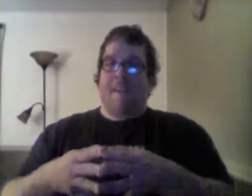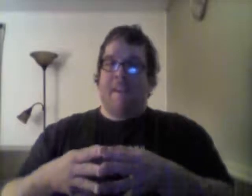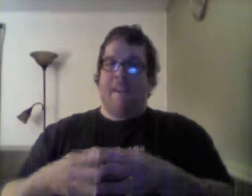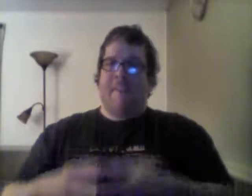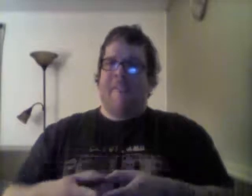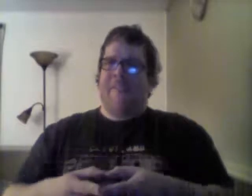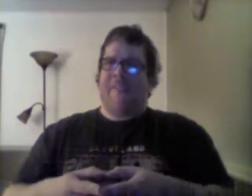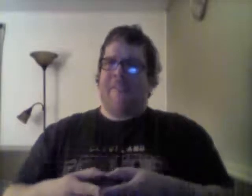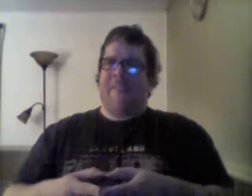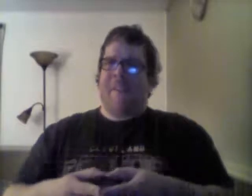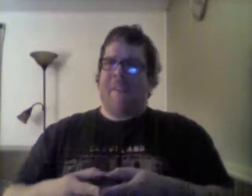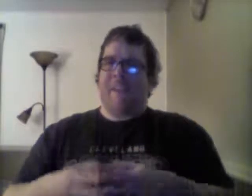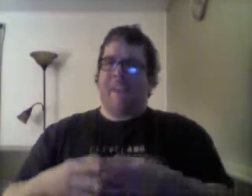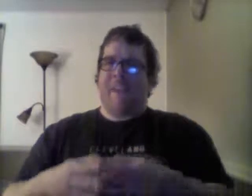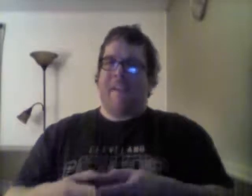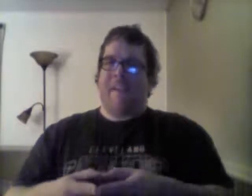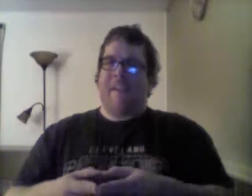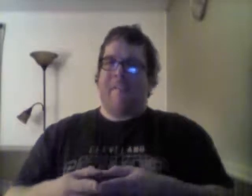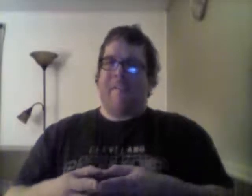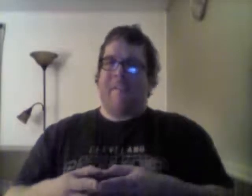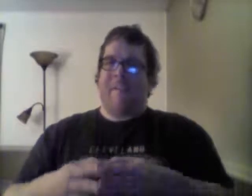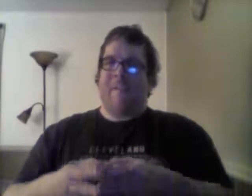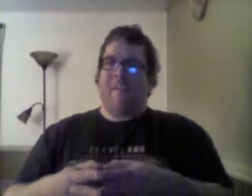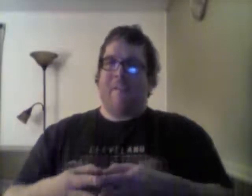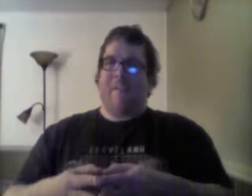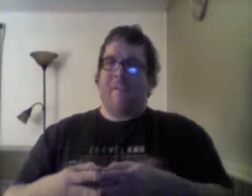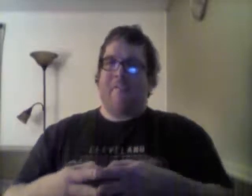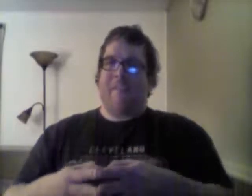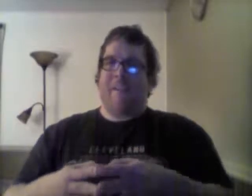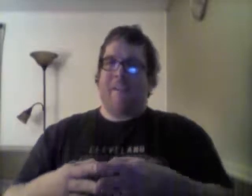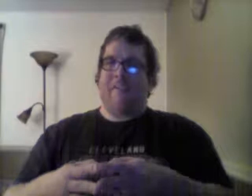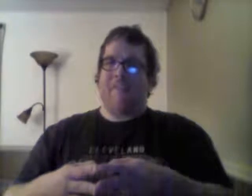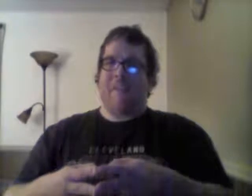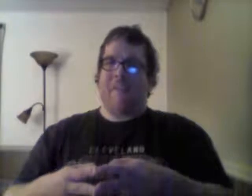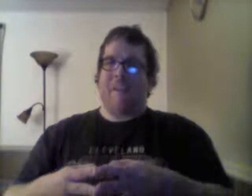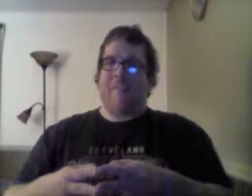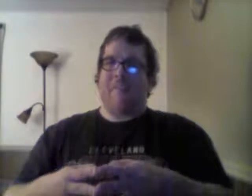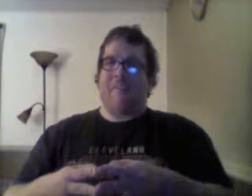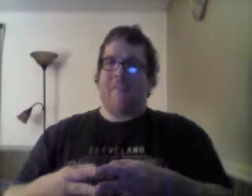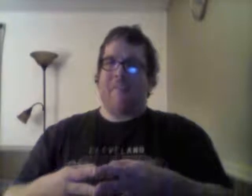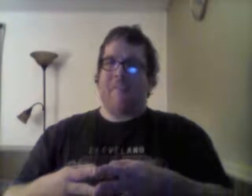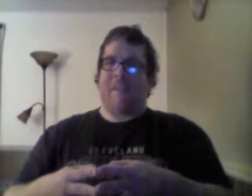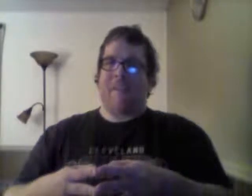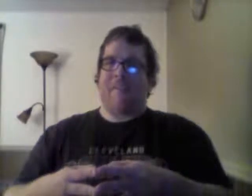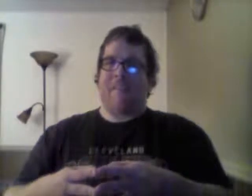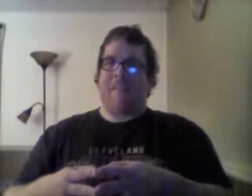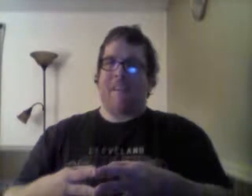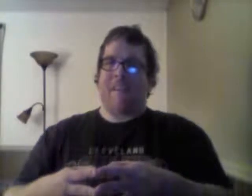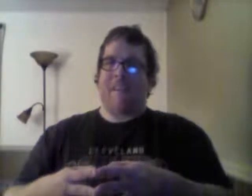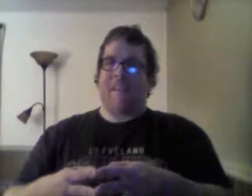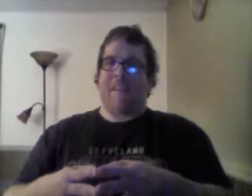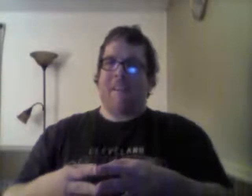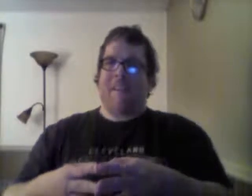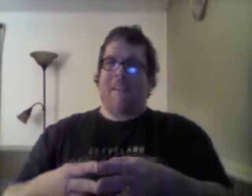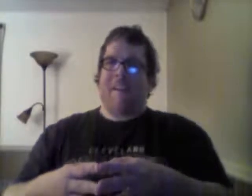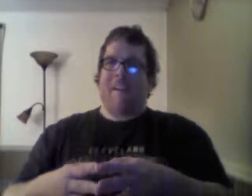I don't know if this is a thing. I didn't, you know, I went to college, but I didn't try to get out for a fraternity or anything like that. Uh,